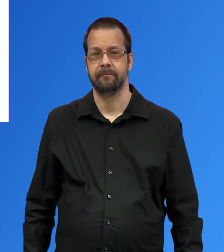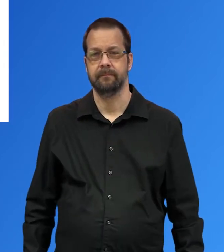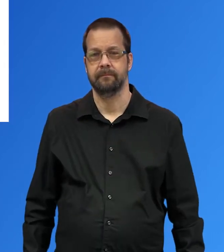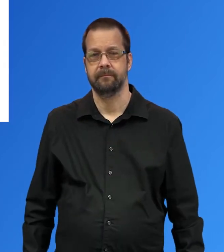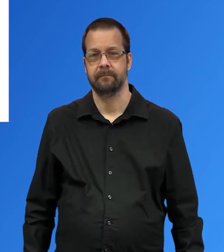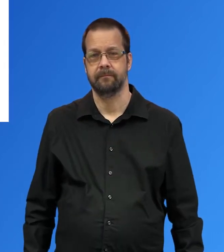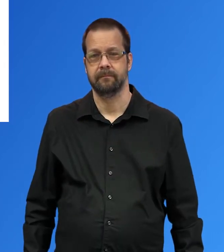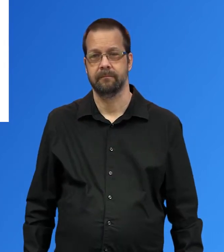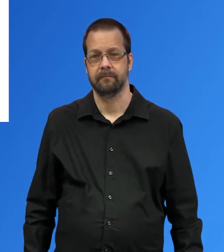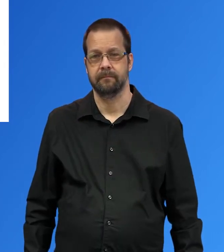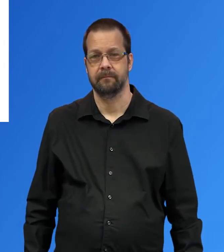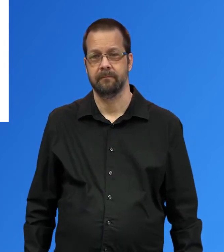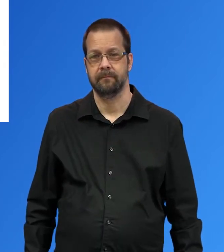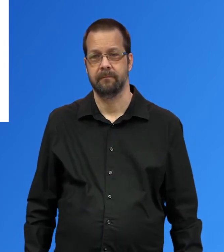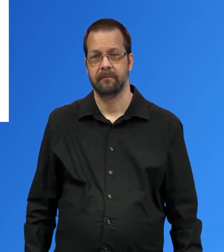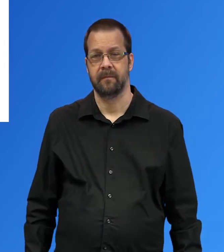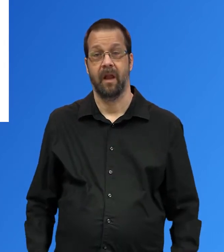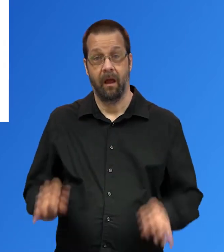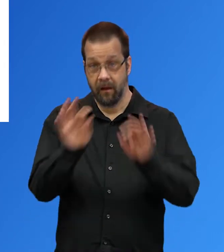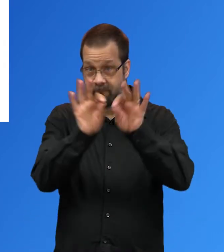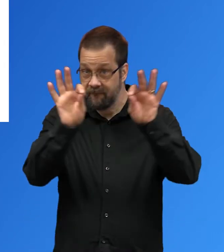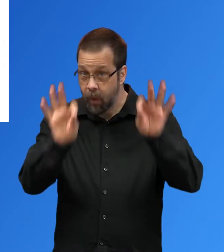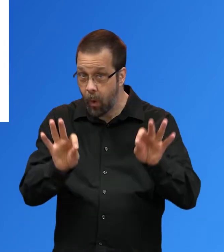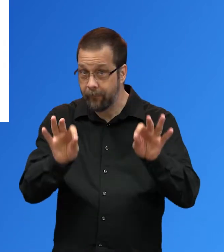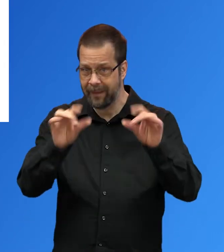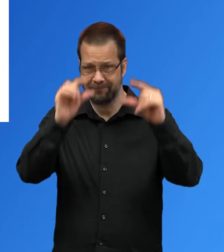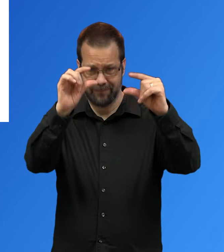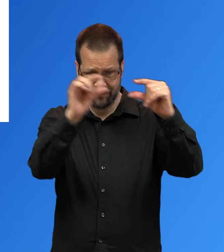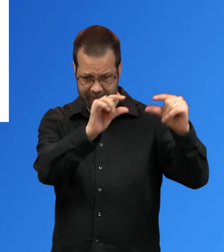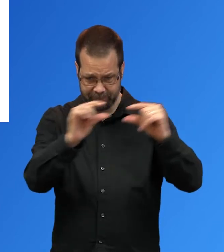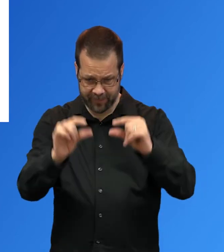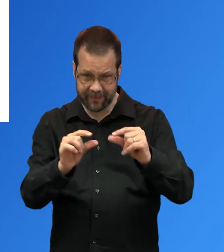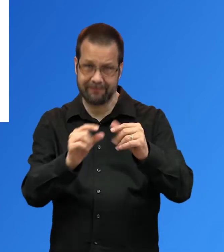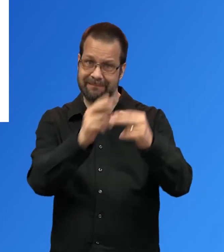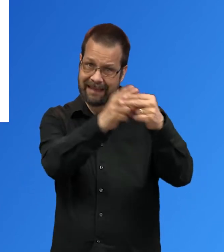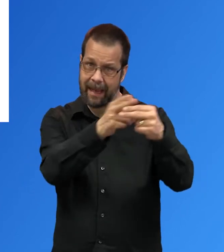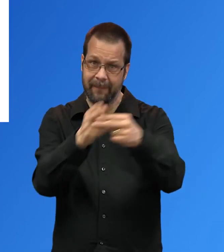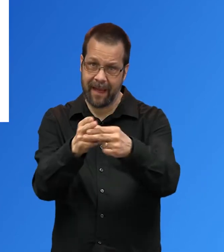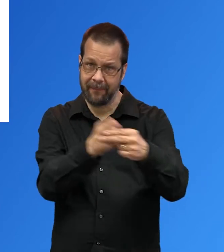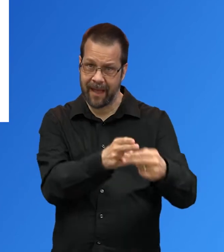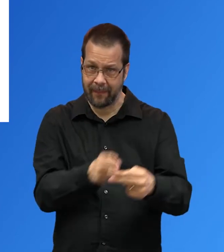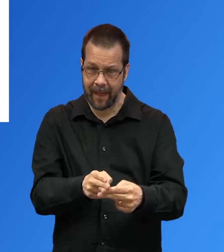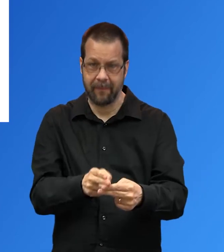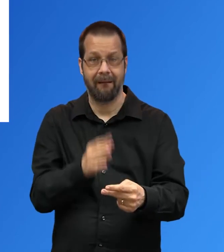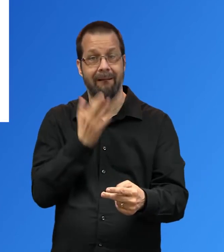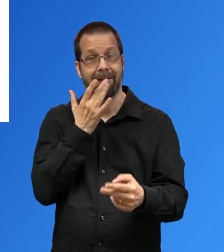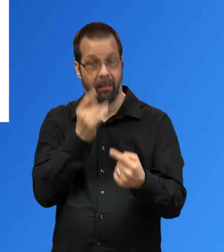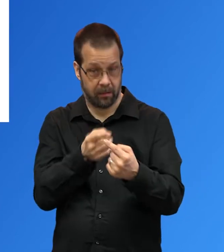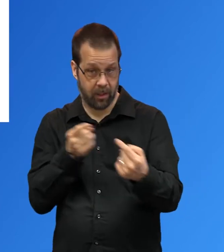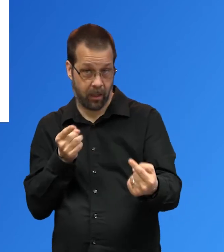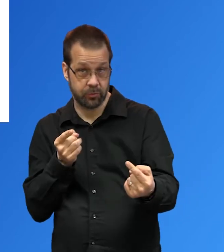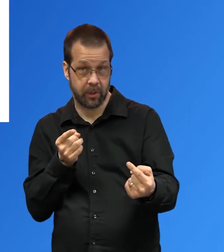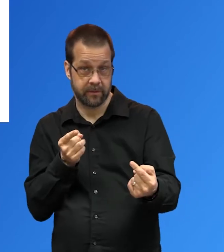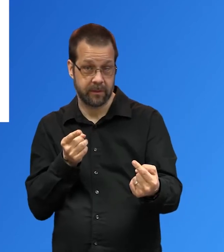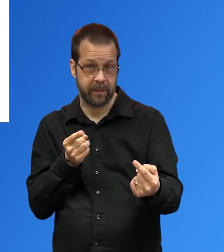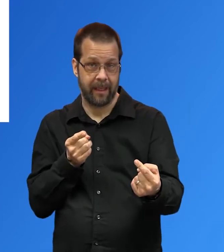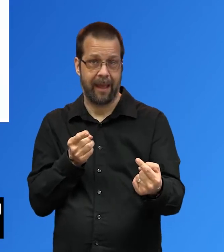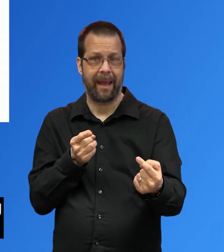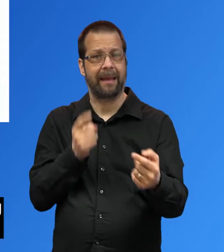Remember to clearly label form fields, check color contrast, and clearly indicate required fields.